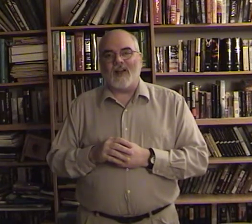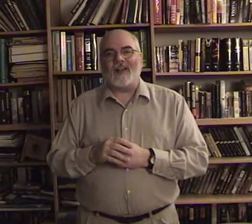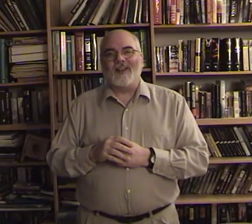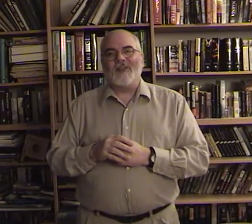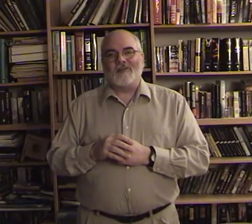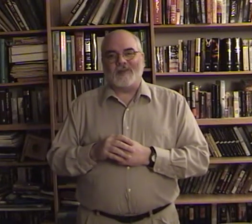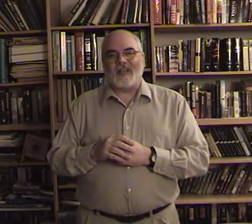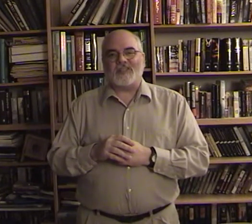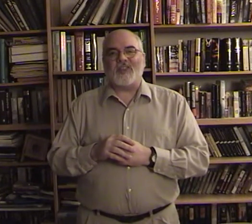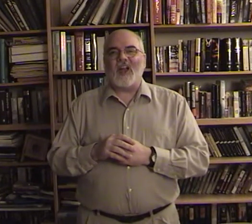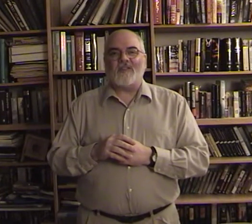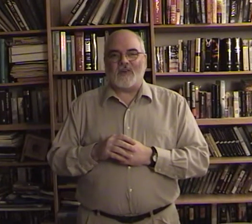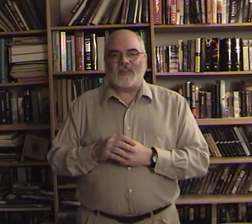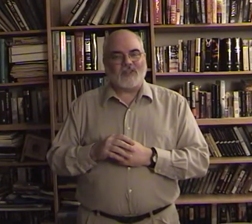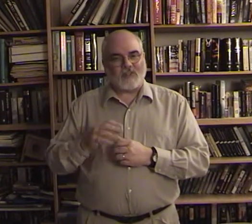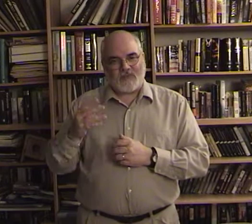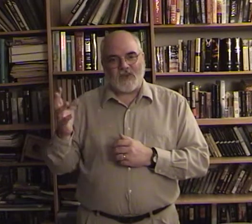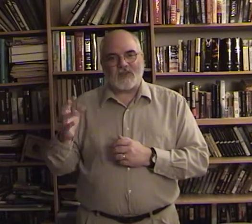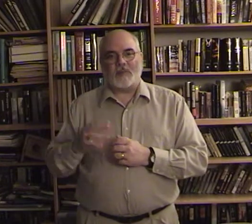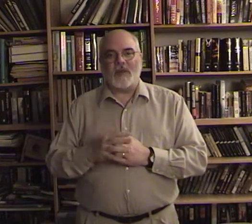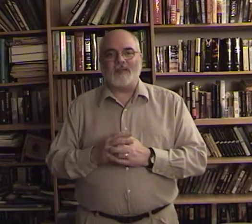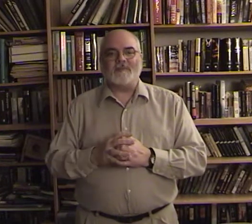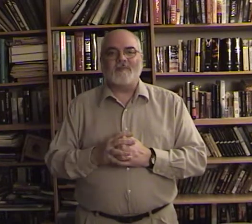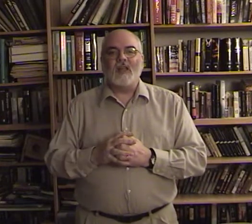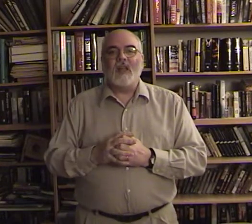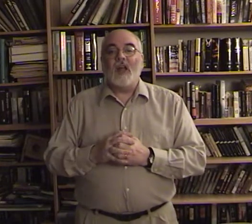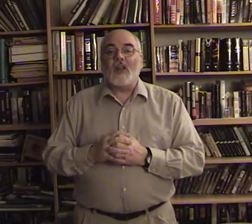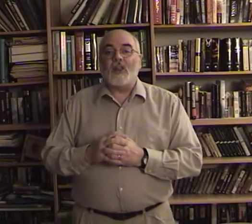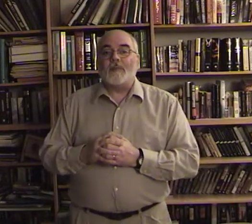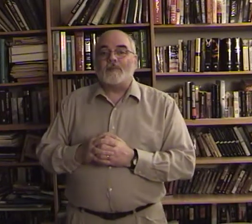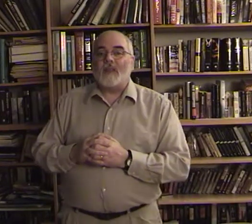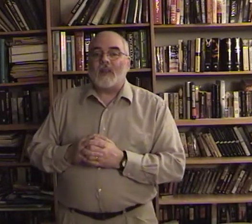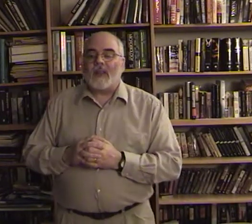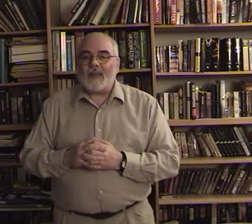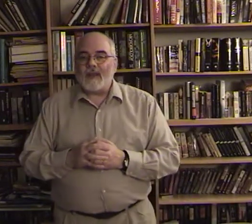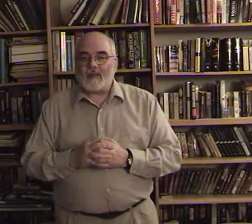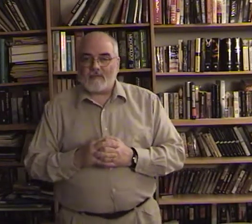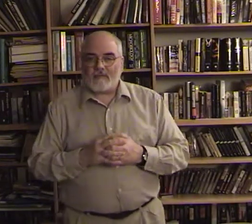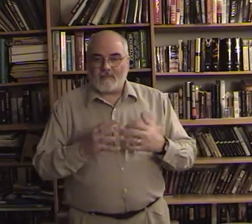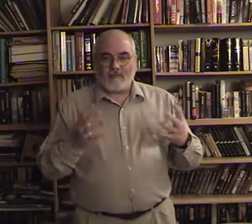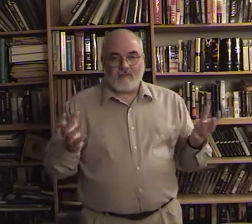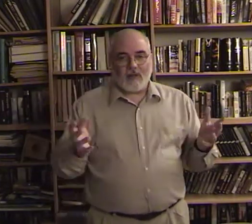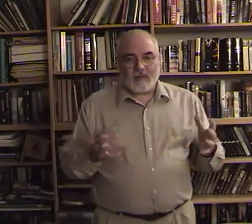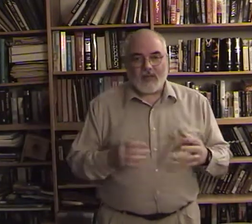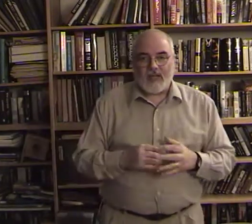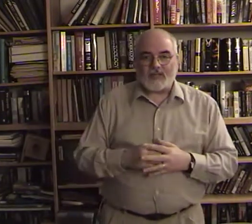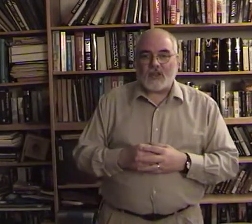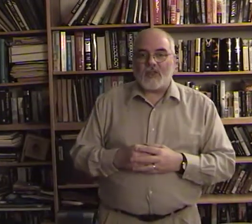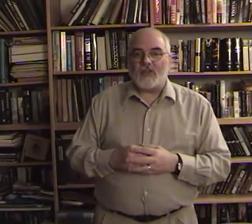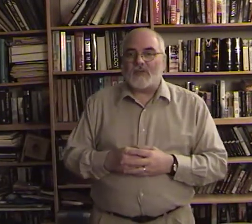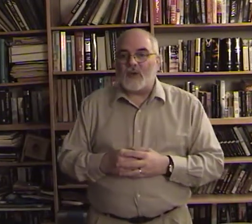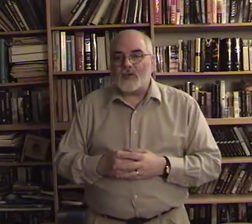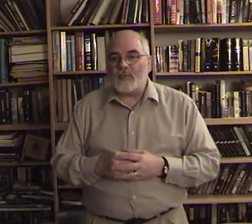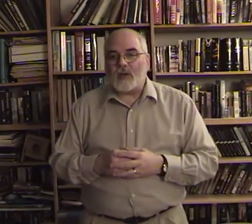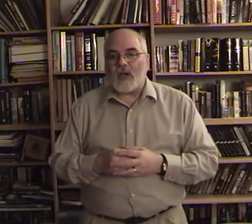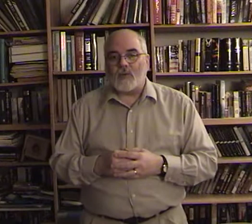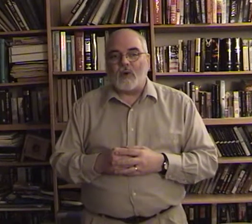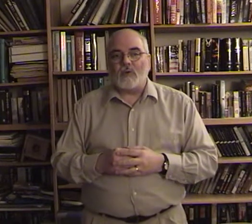not but that's theophilus he's finger spell it and then then it begins the first book i wrote